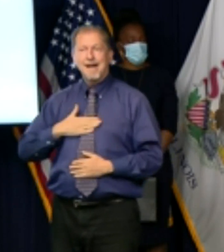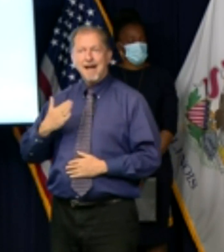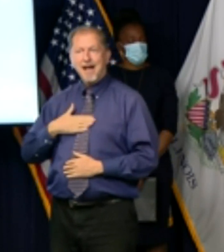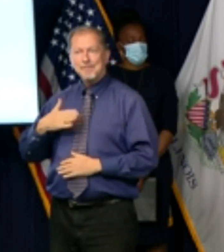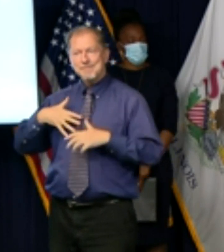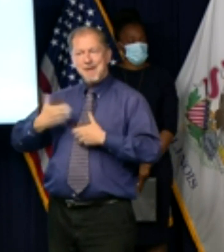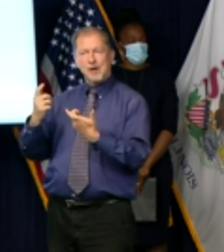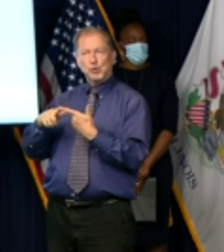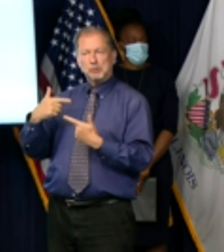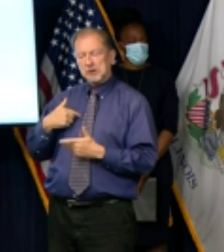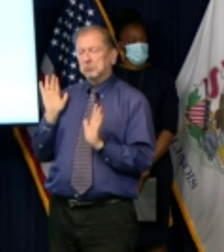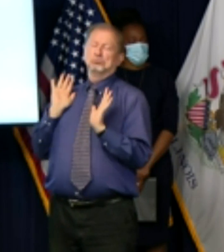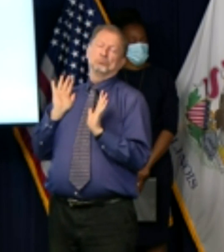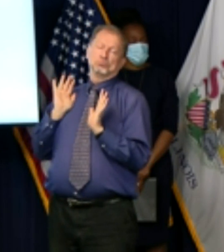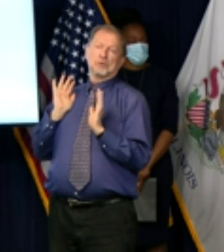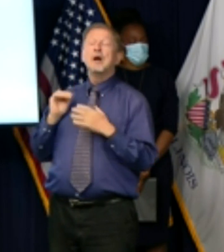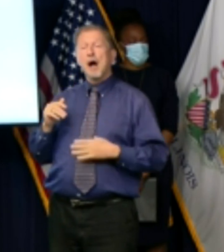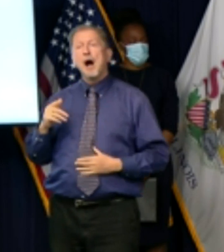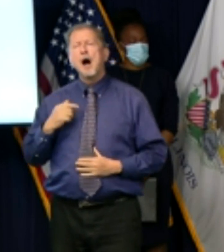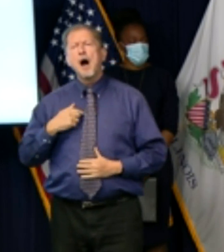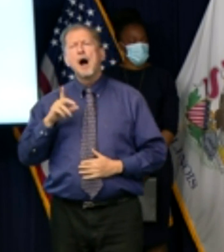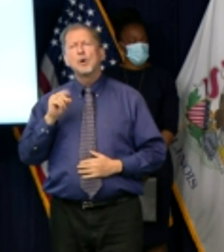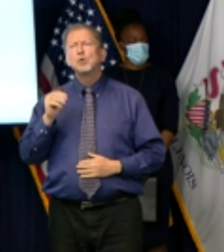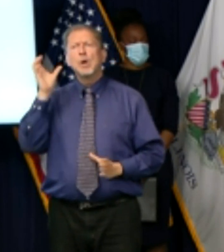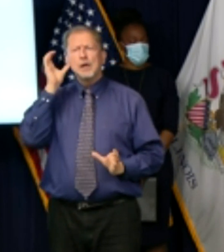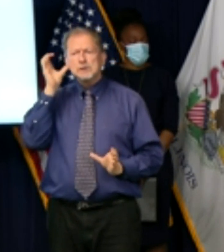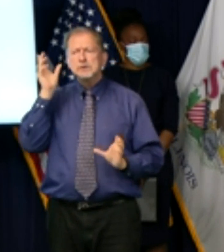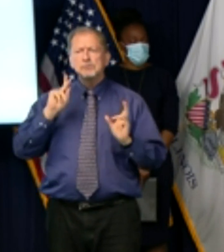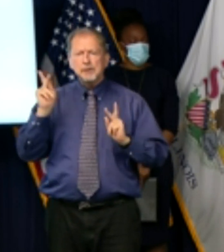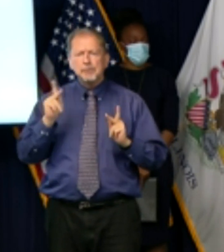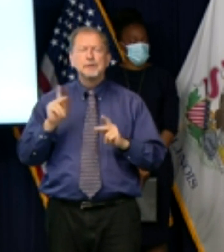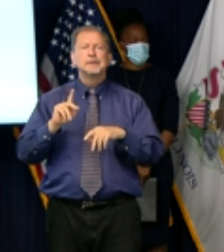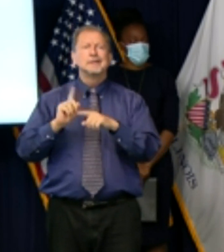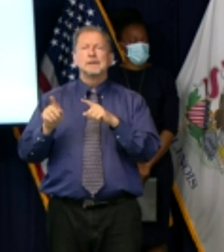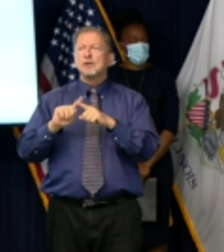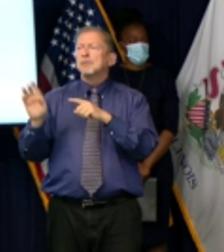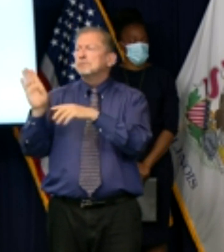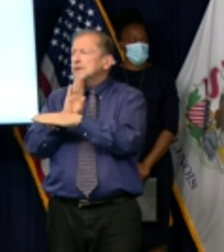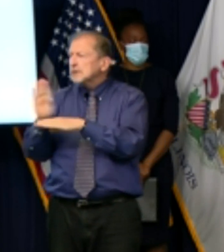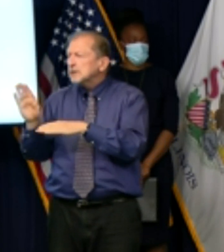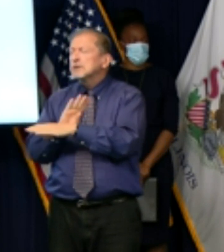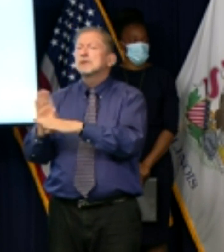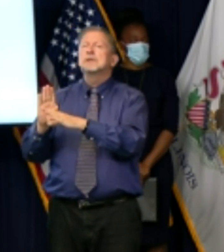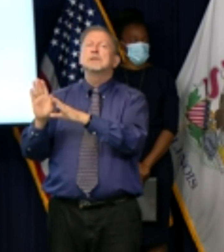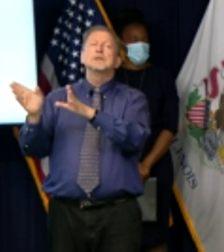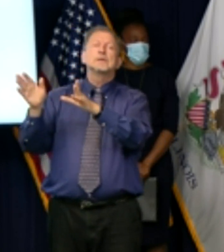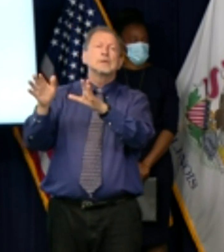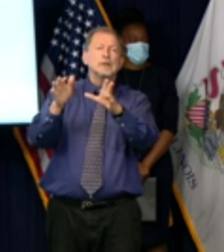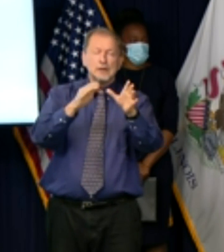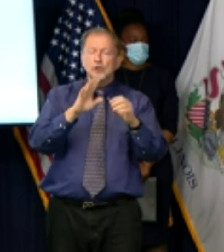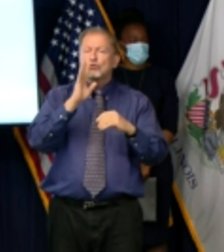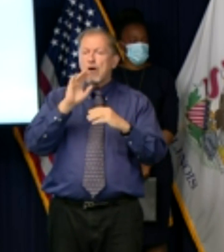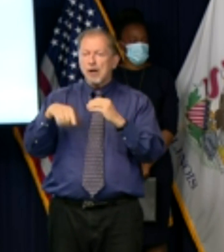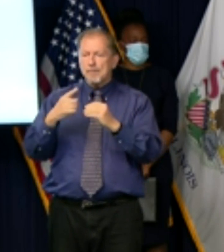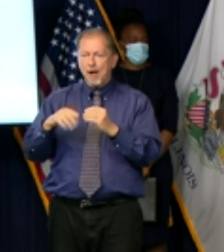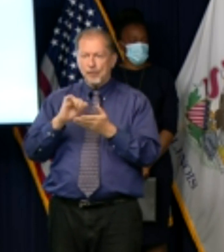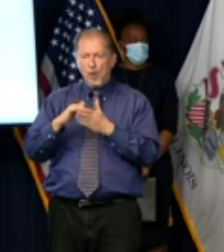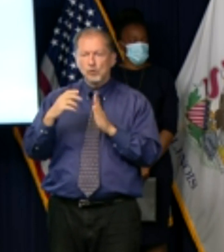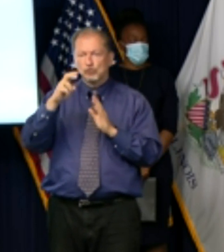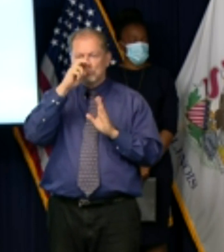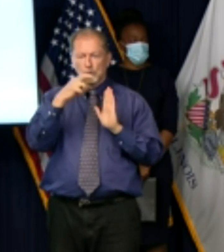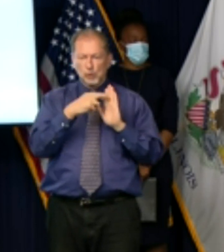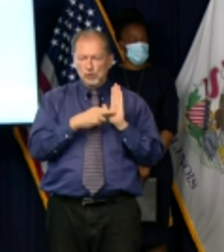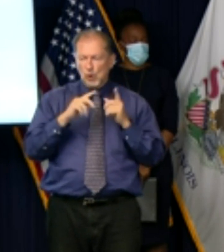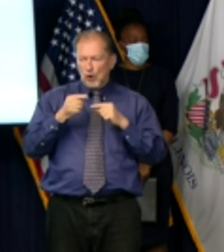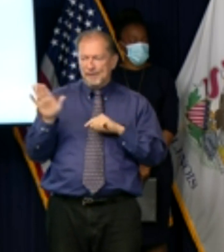um obviously i listen to the people in industries who are affected by mitigations i listen regularly to